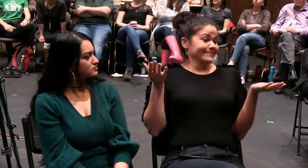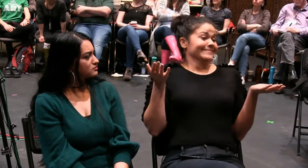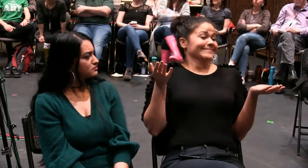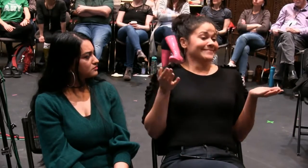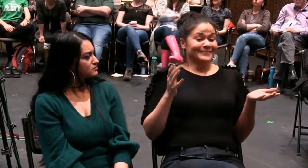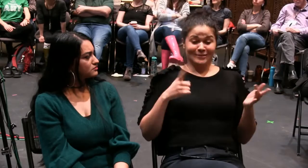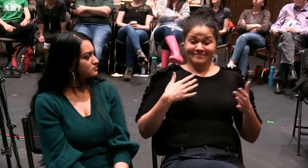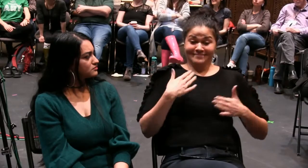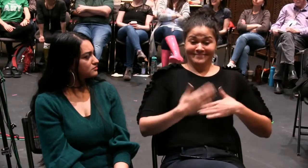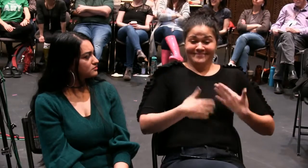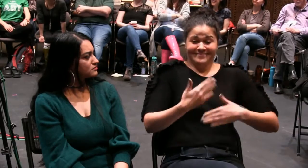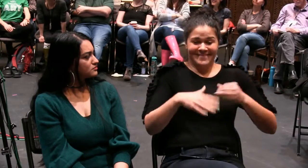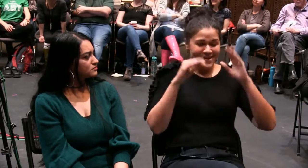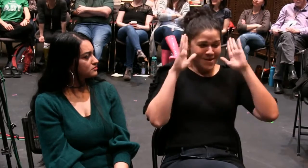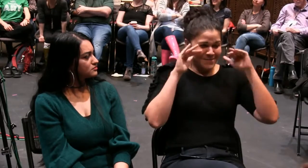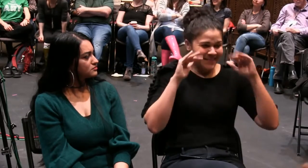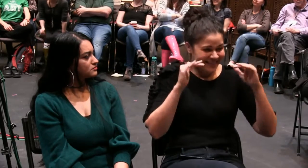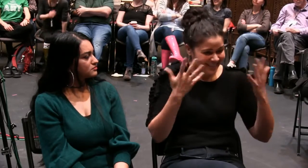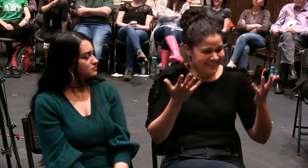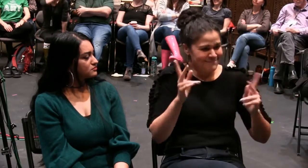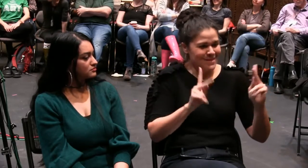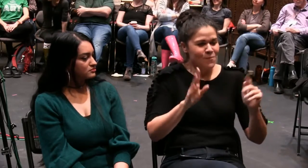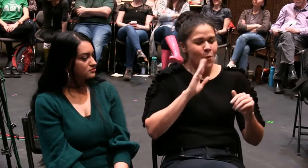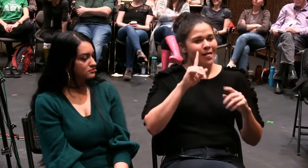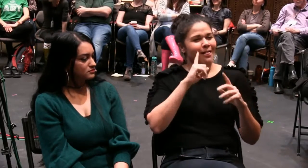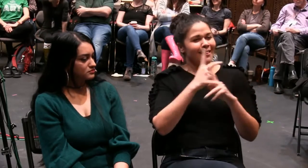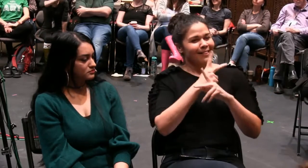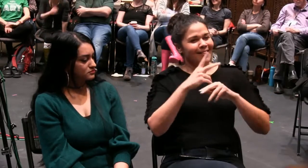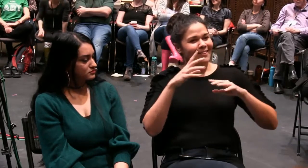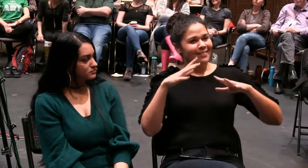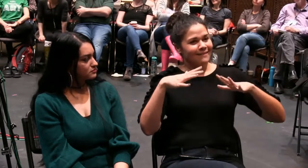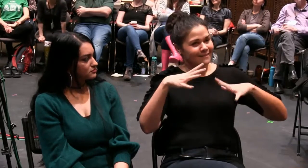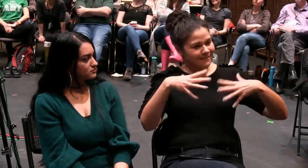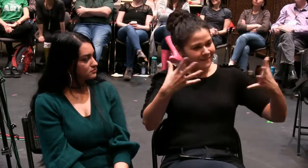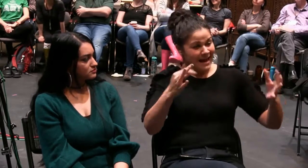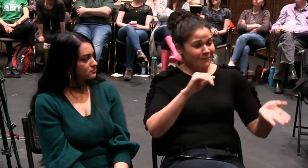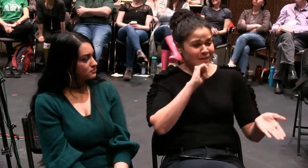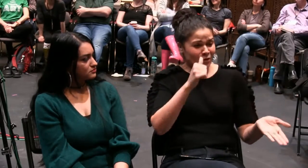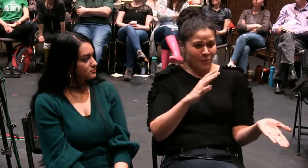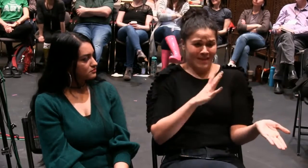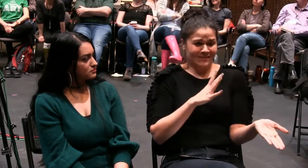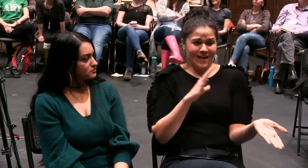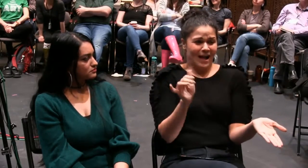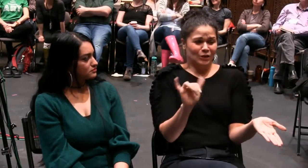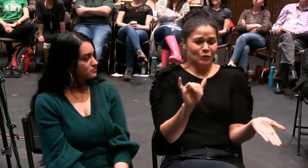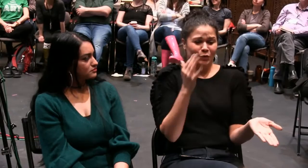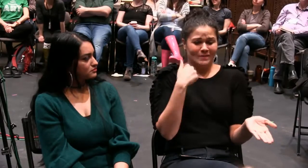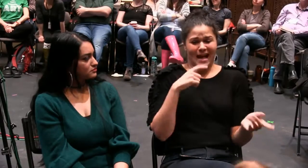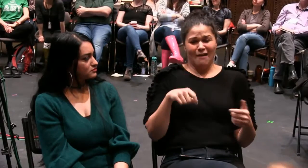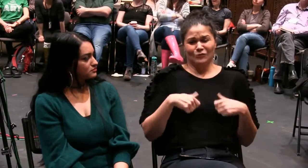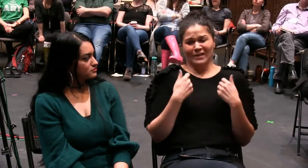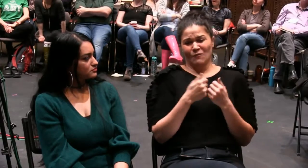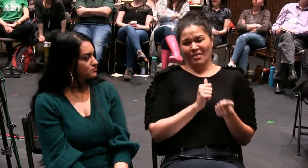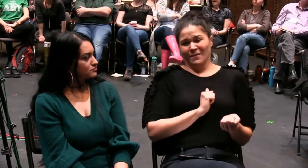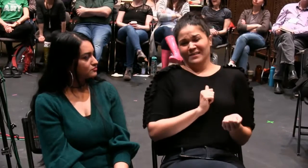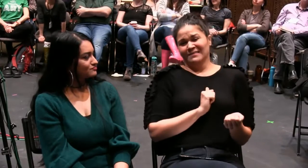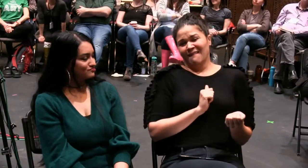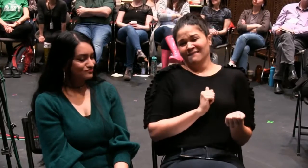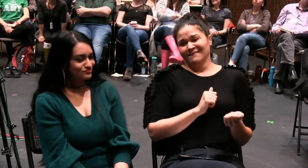bottom line is I'm me. That's who I am. And I can sleep well at night with that. And if you don't like it, that's